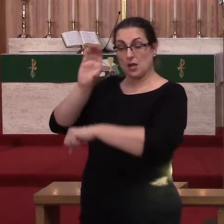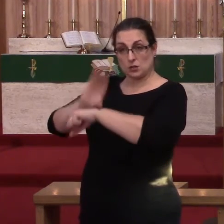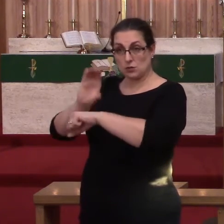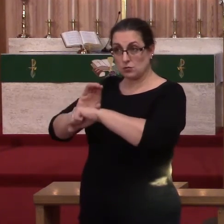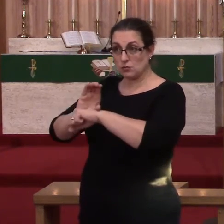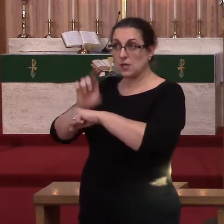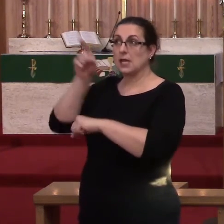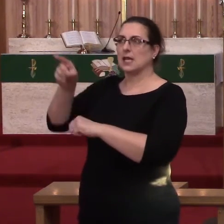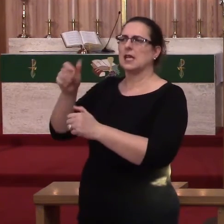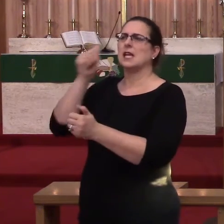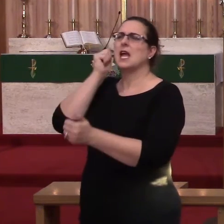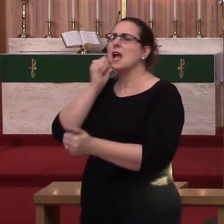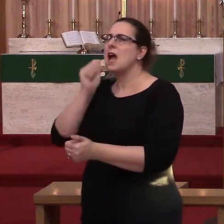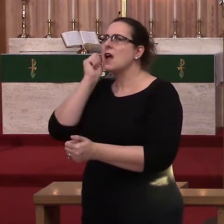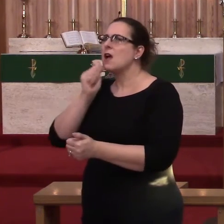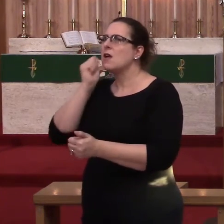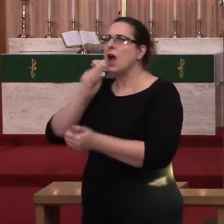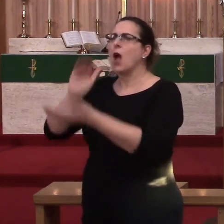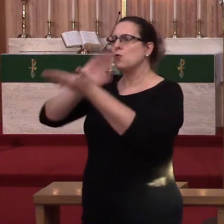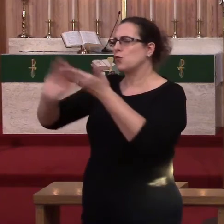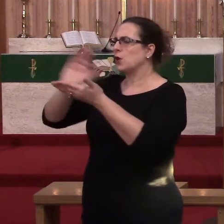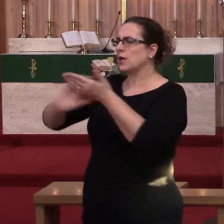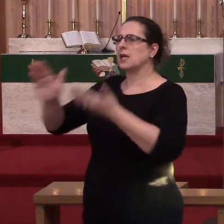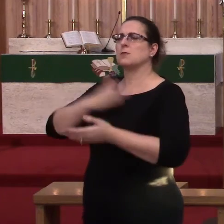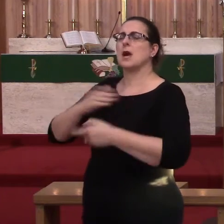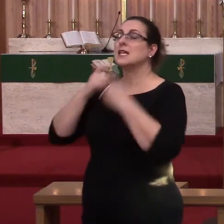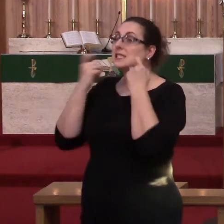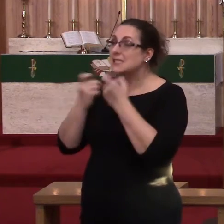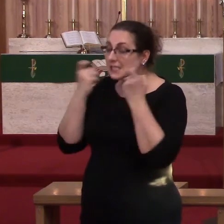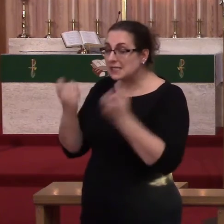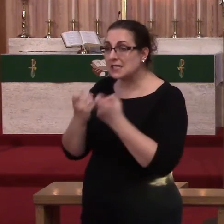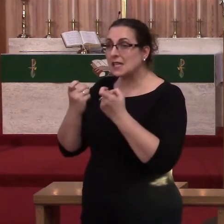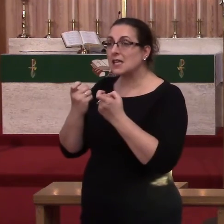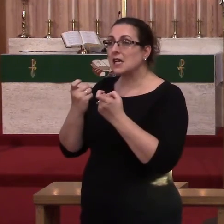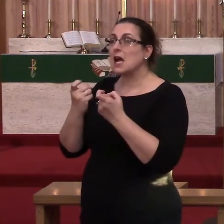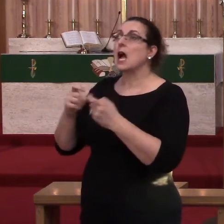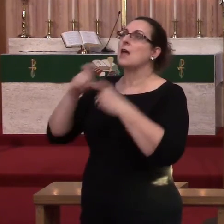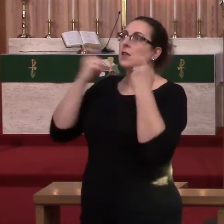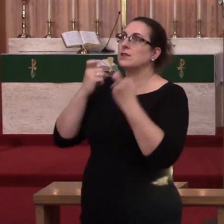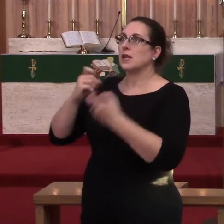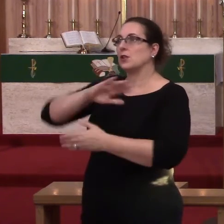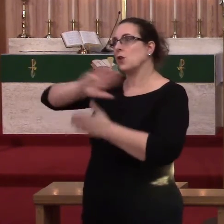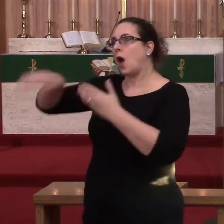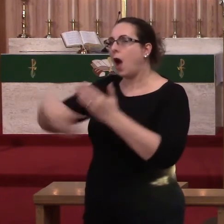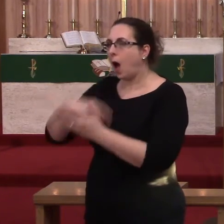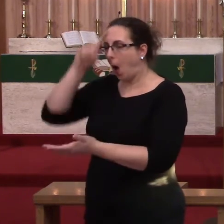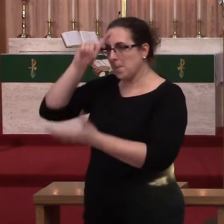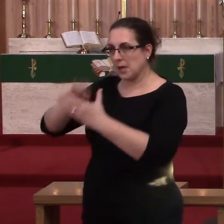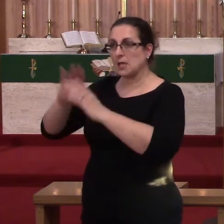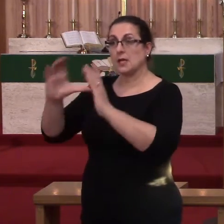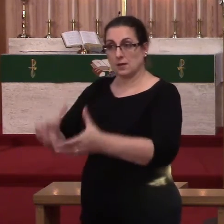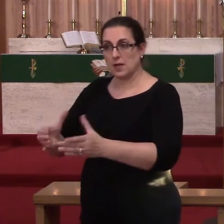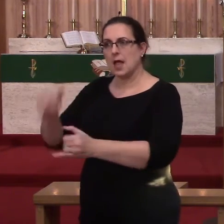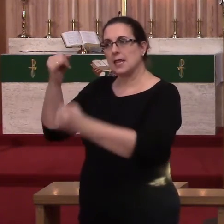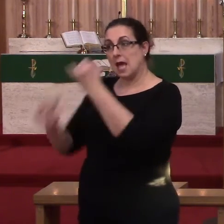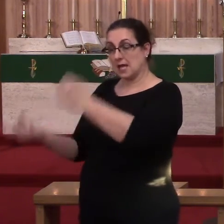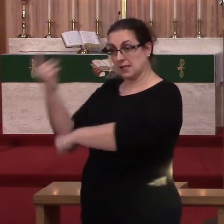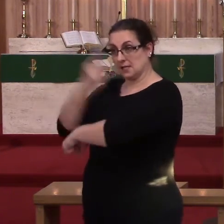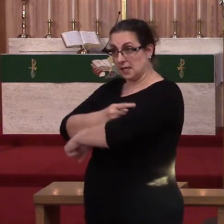all my sins, and the sins of all believers. On the last day, he will raise